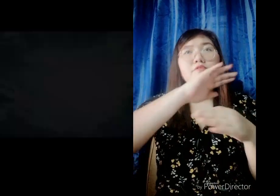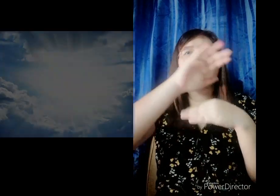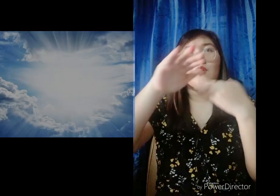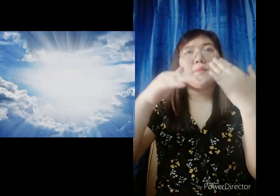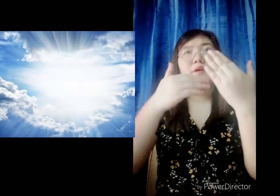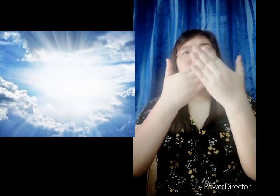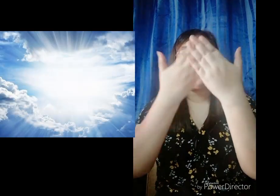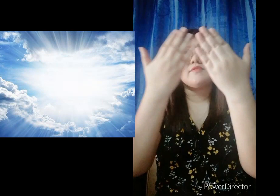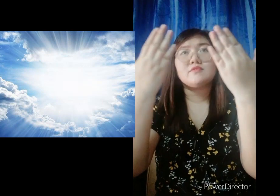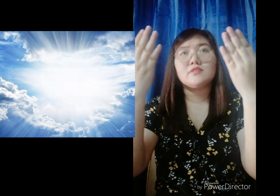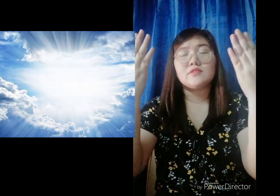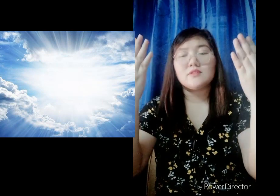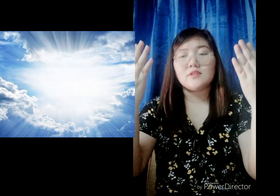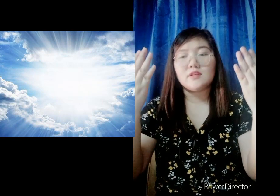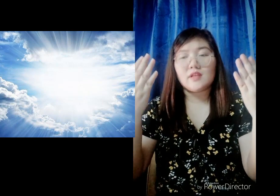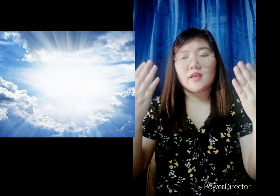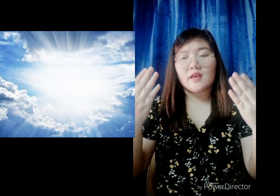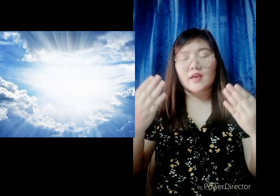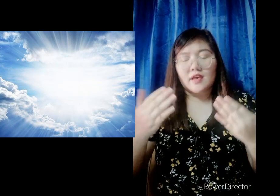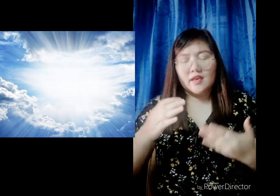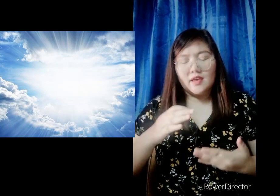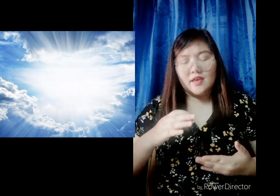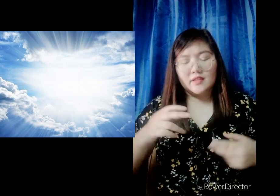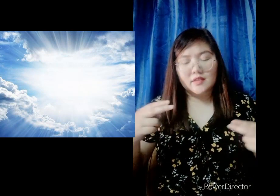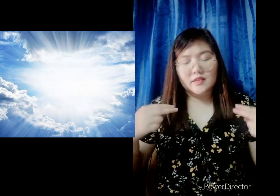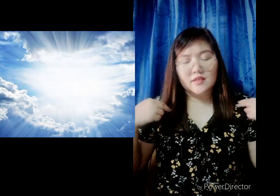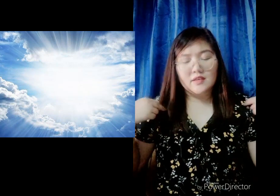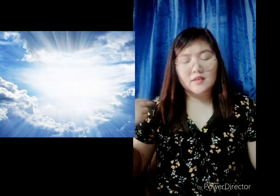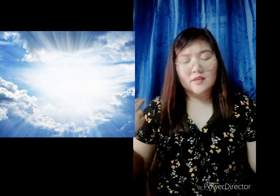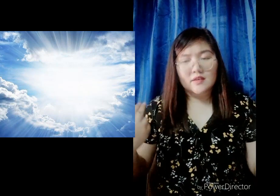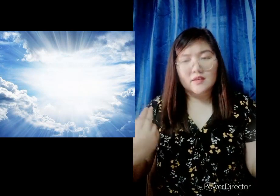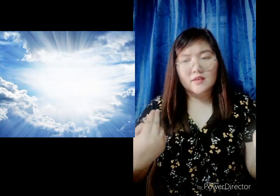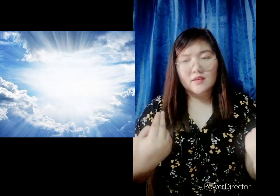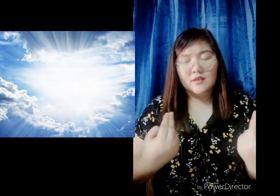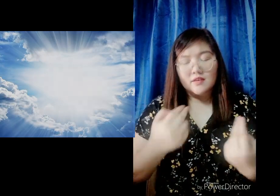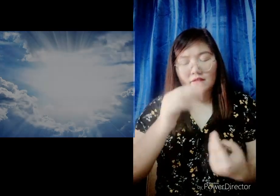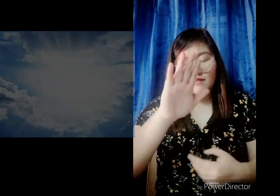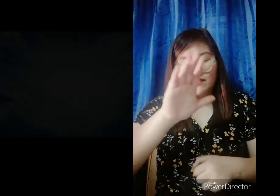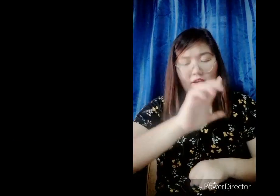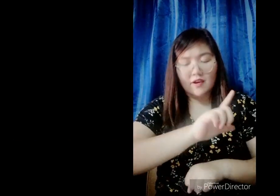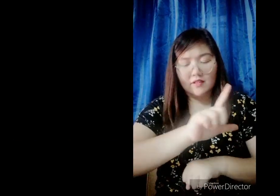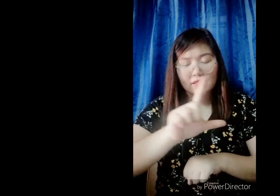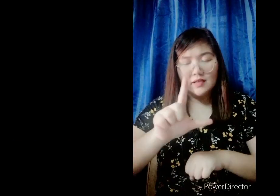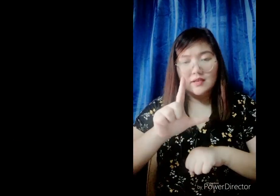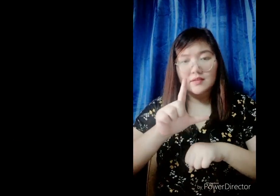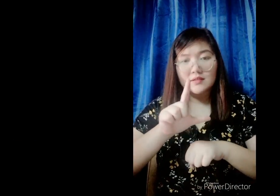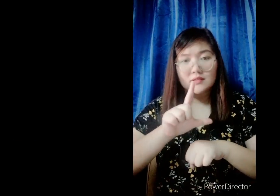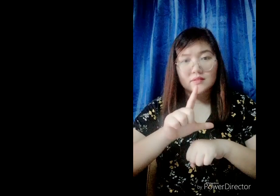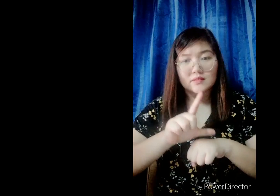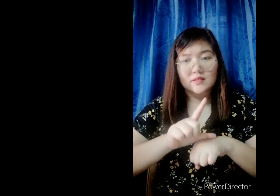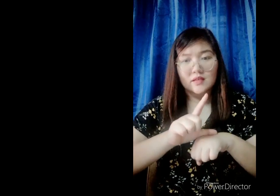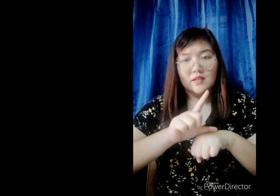hear from heaven And heal their land